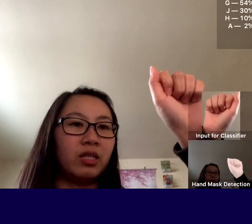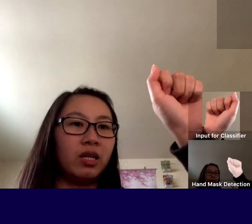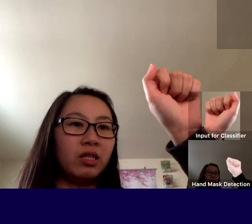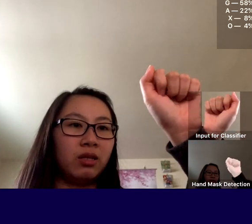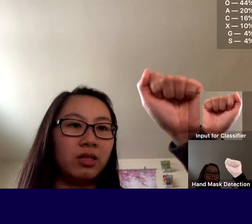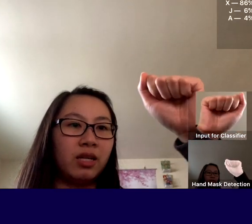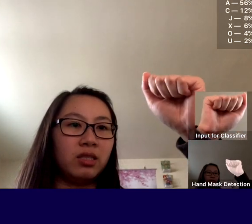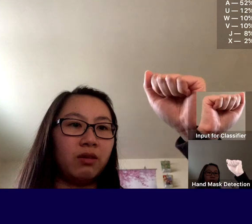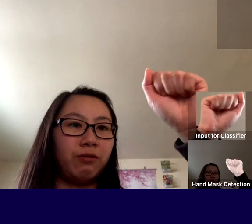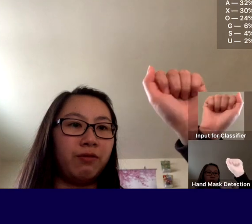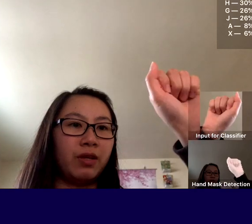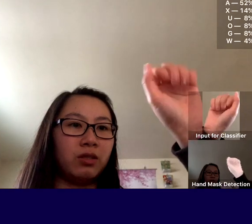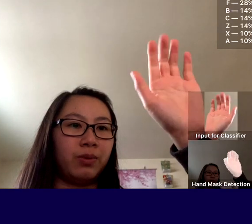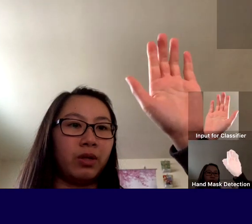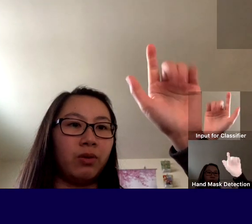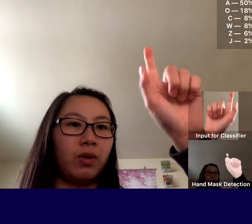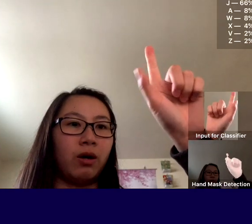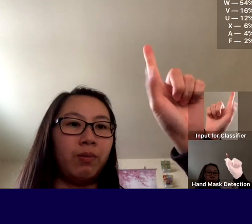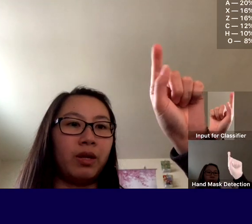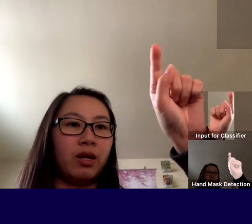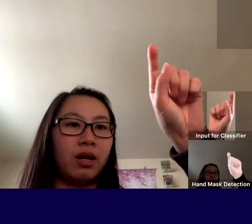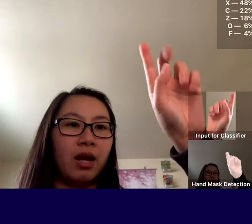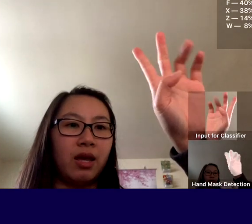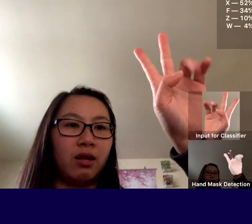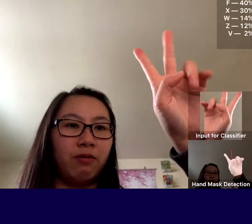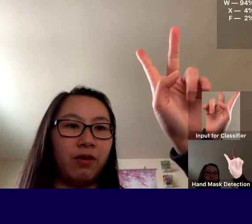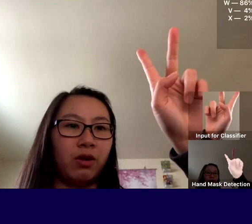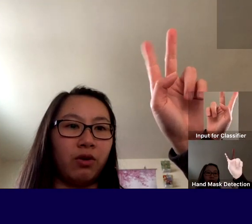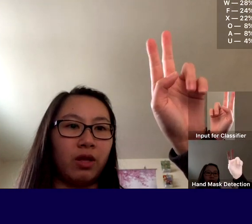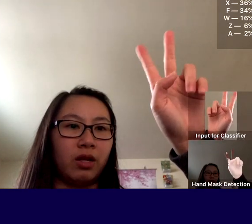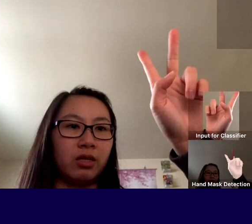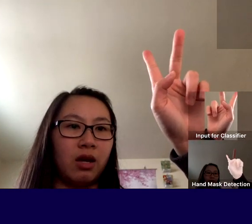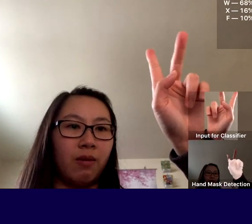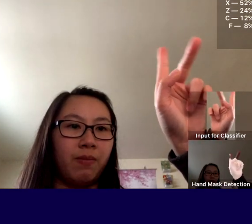It detects the fist pretty well but not any finger that is up.